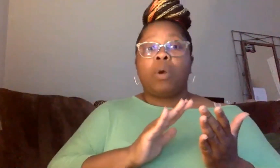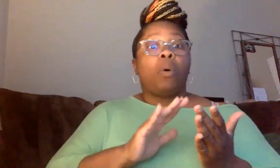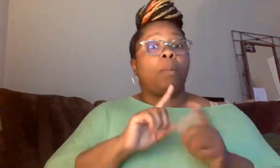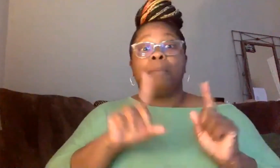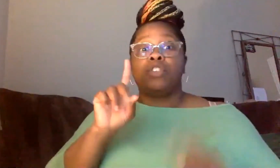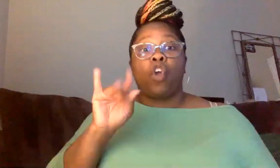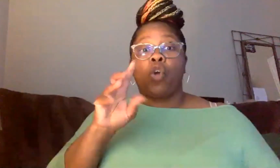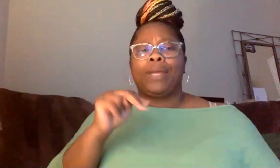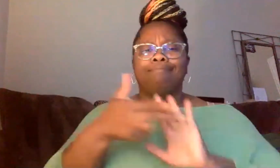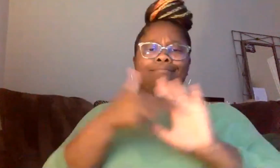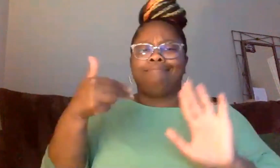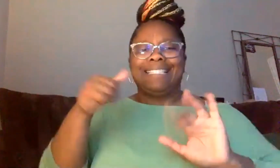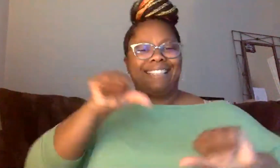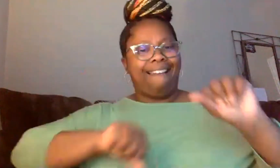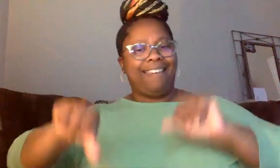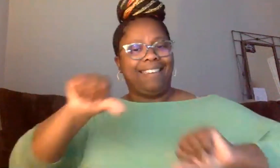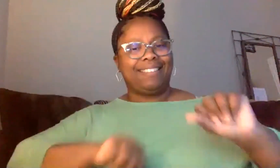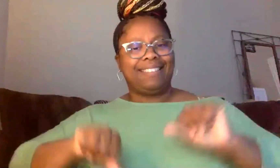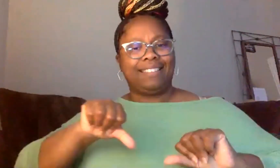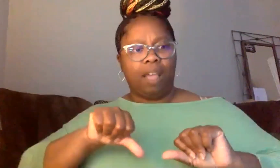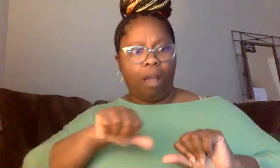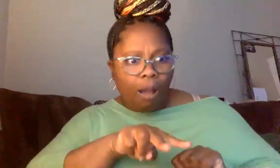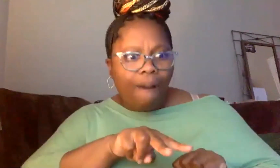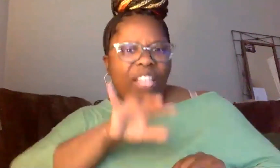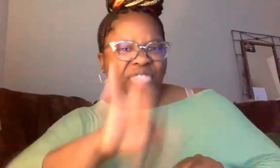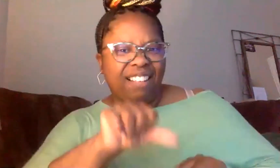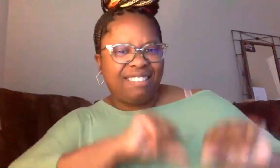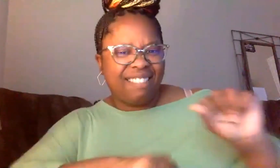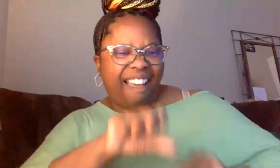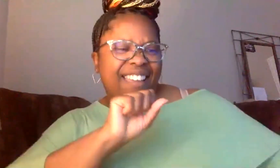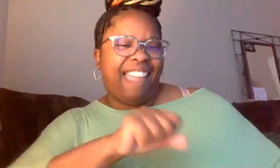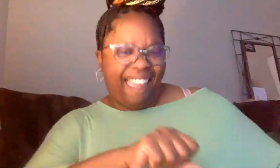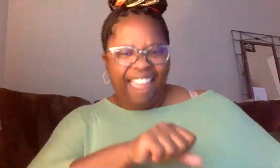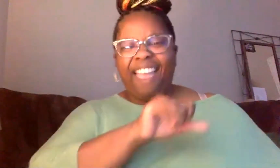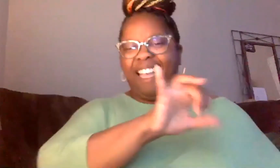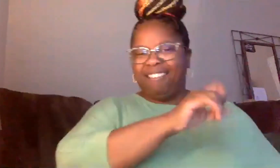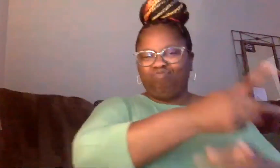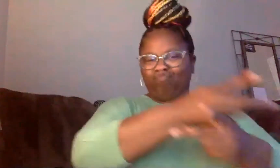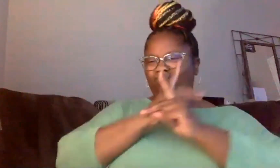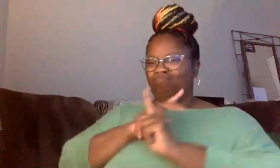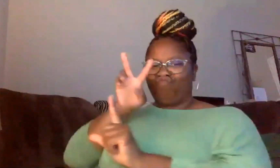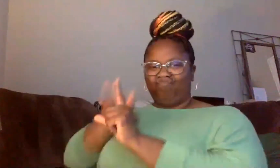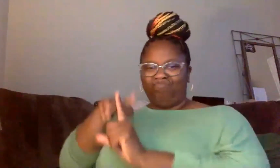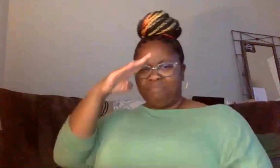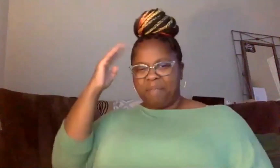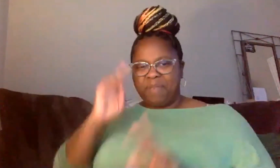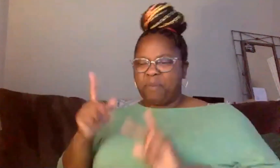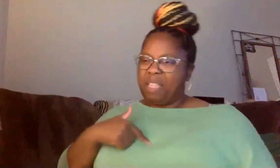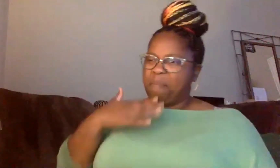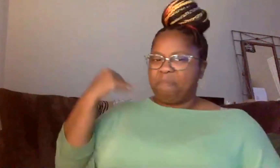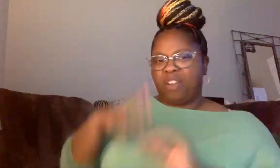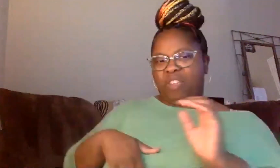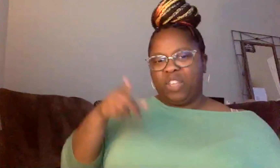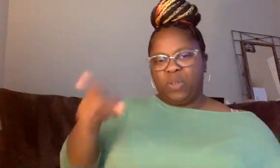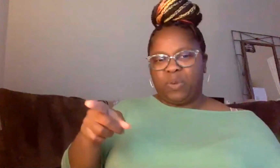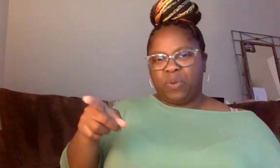already hate it justified in their hatred. So when they see us, they're already in their mind's eye thinking, I'm better than you. And when you